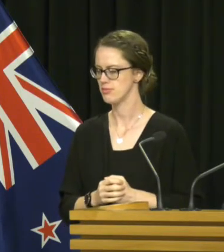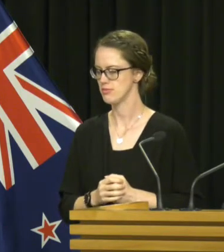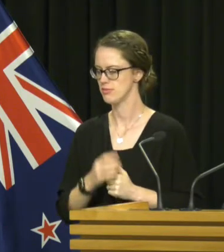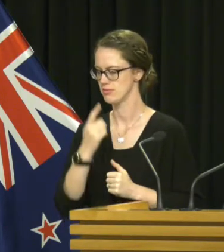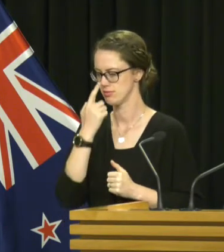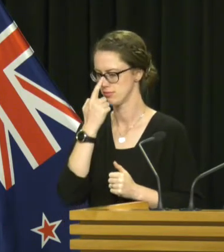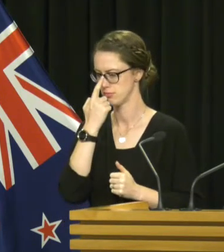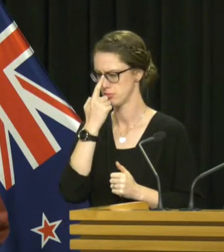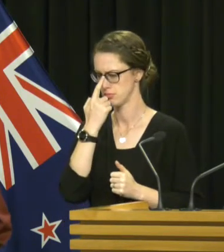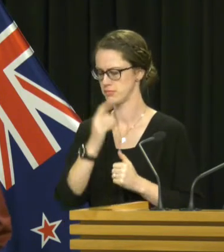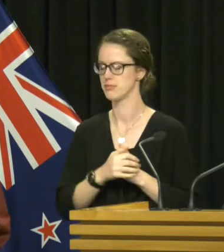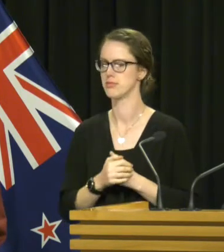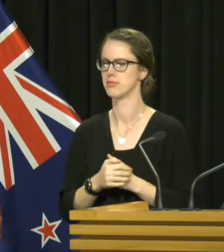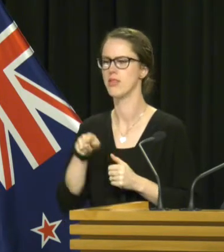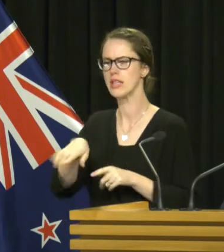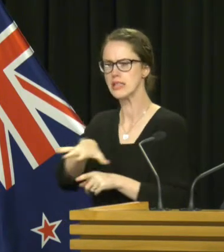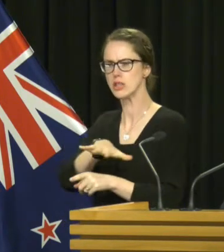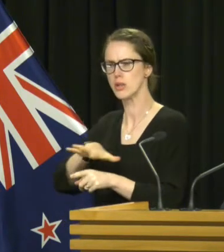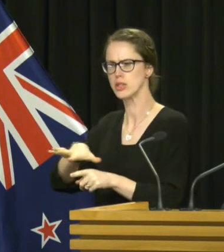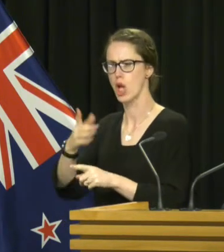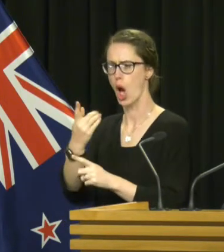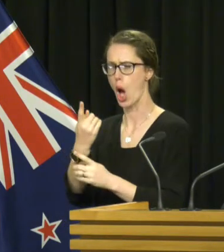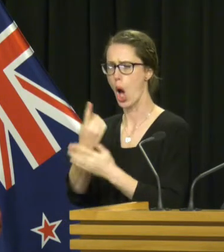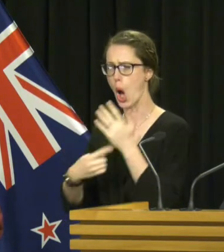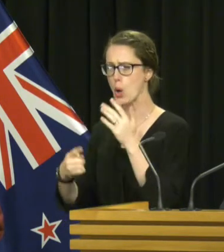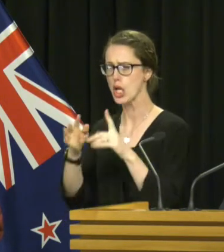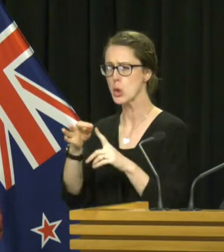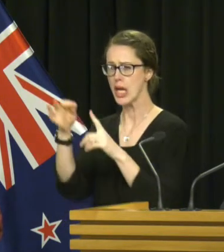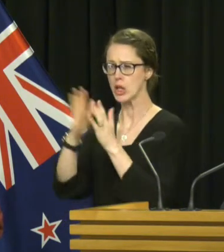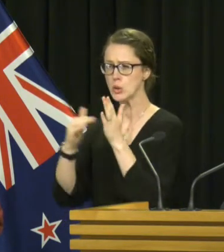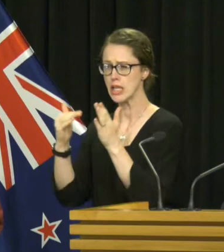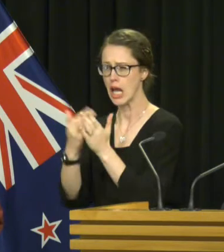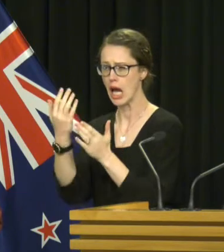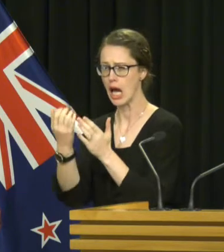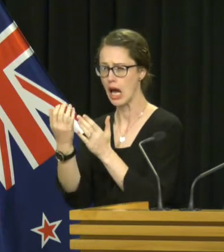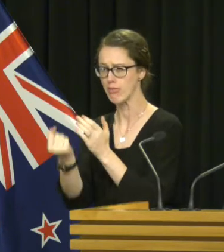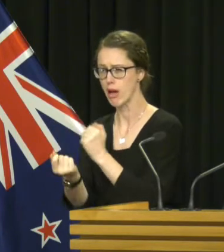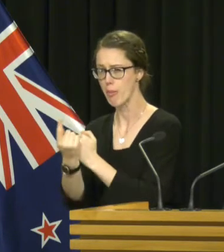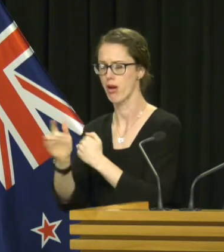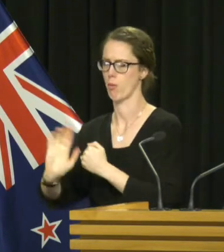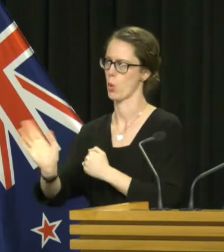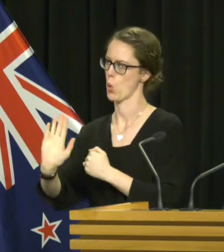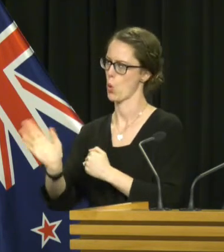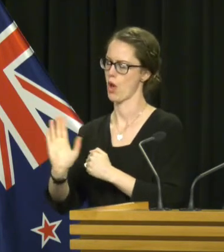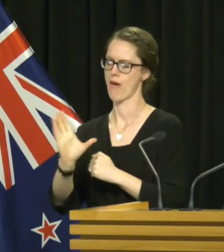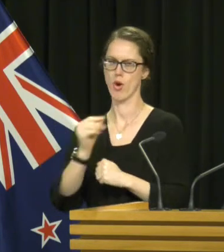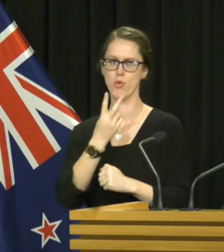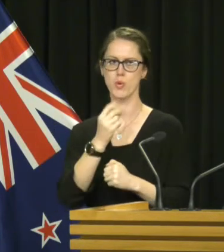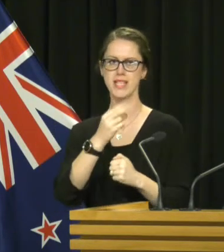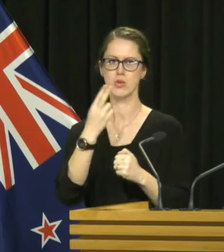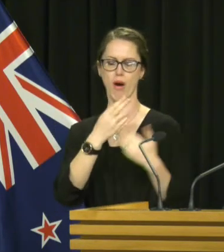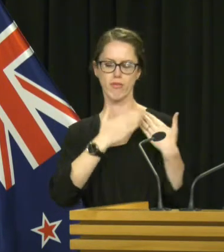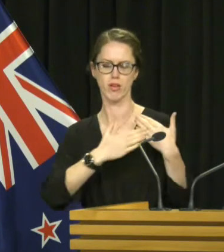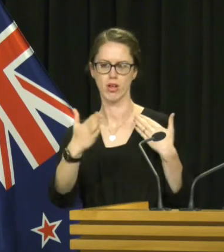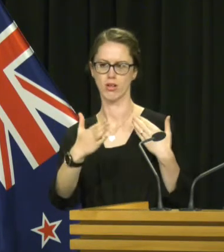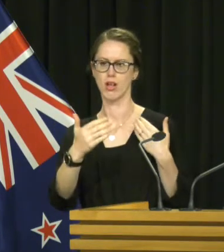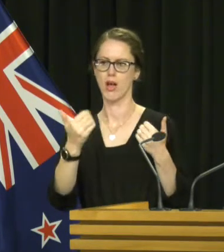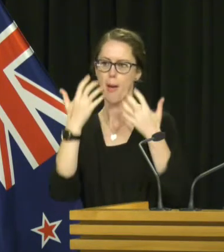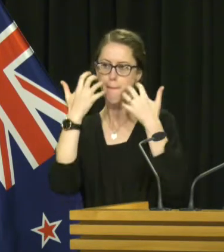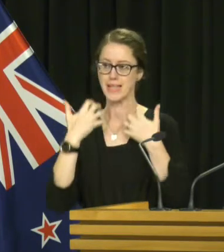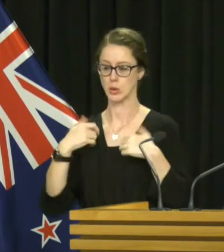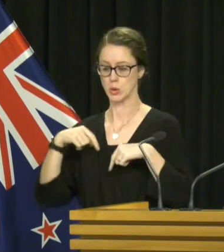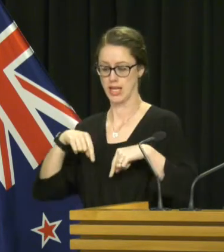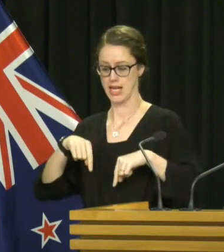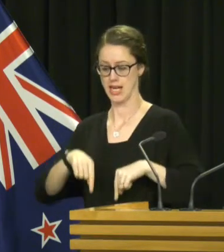thing I do want to note though is that this situation is not unique to New Zealand. Since 2012 all cases of measles